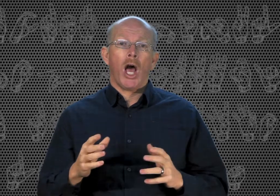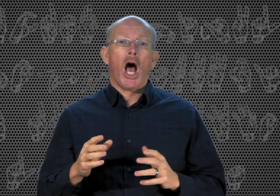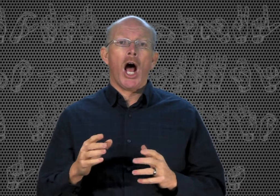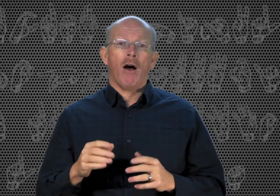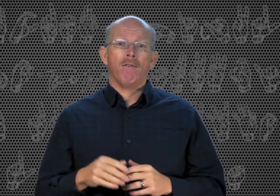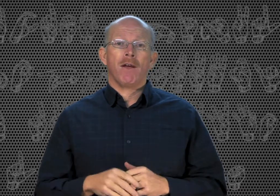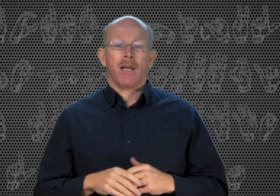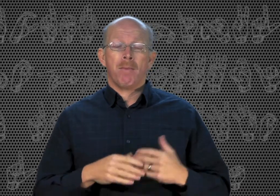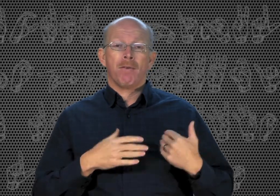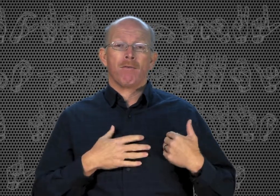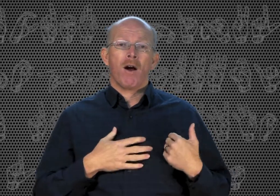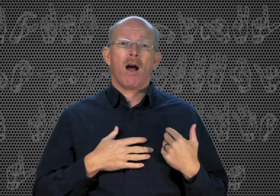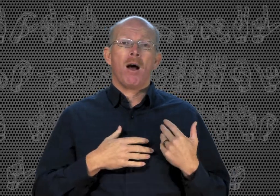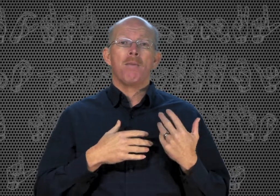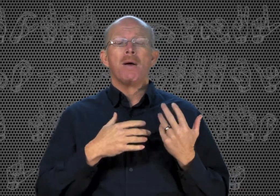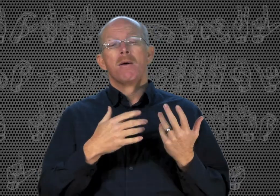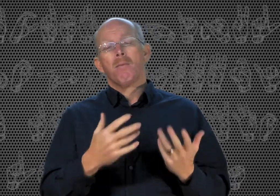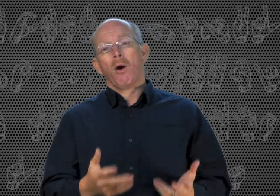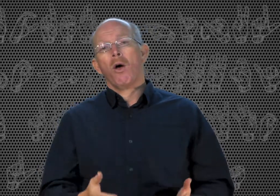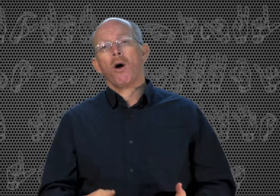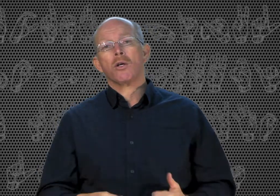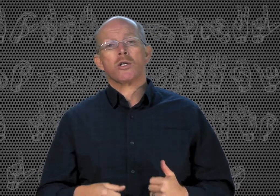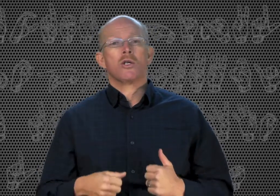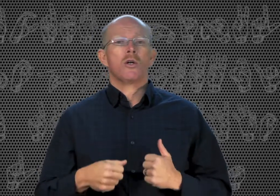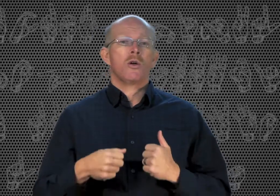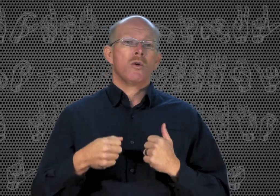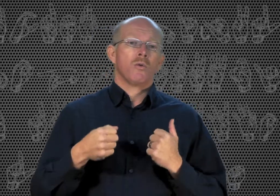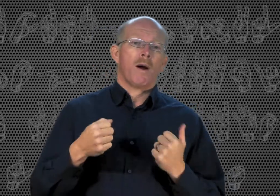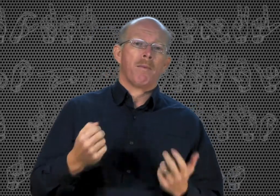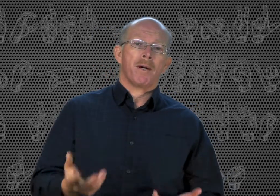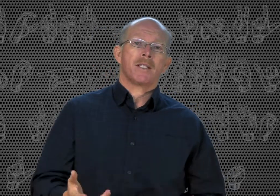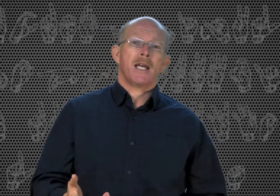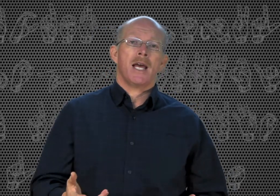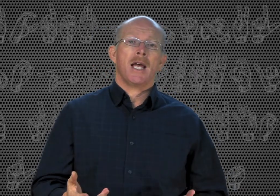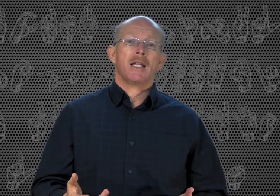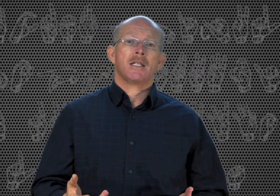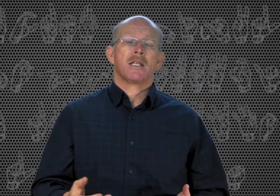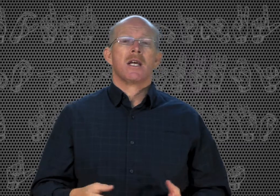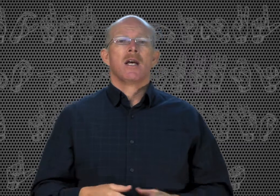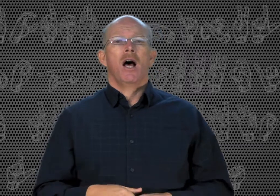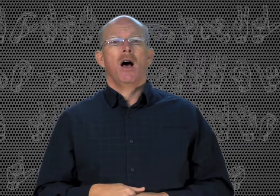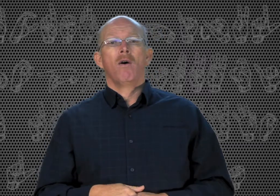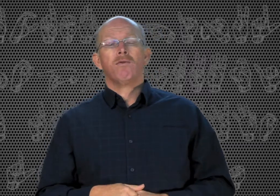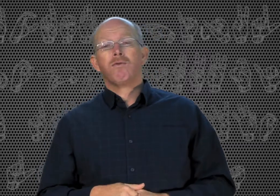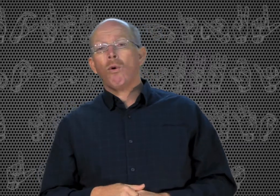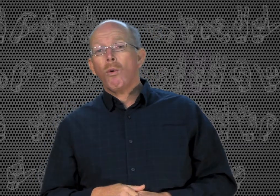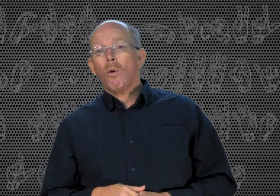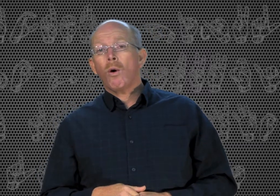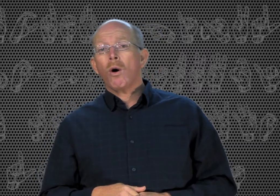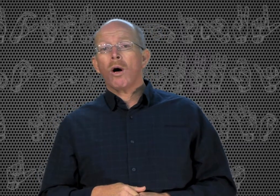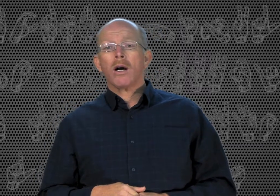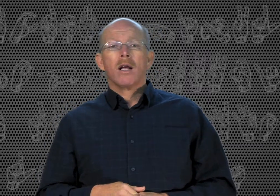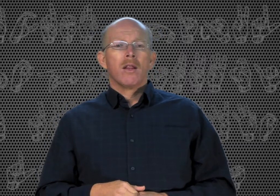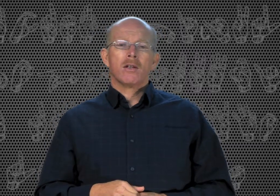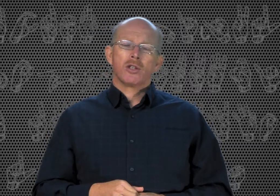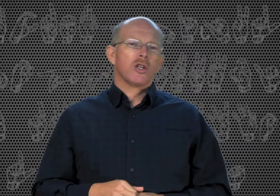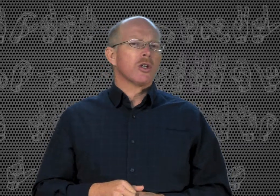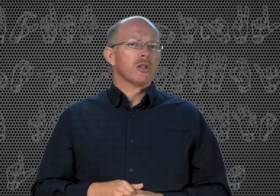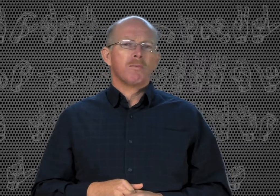of. It can mean from. Belongs to. Represents. For. There's there's